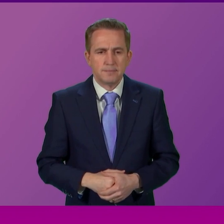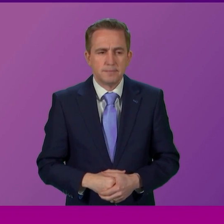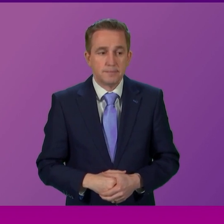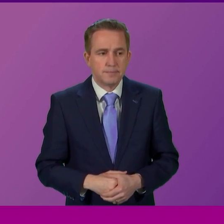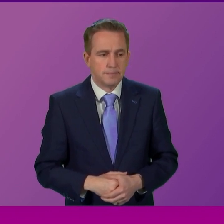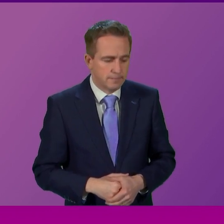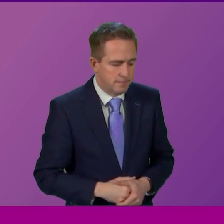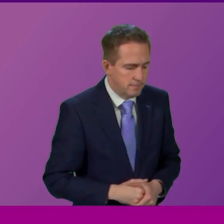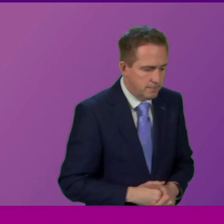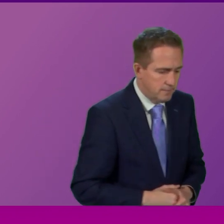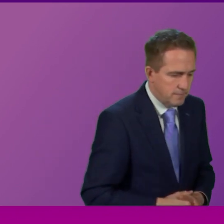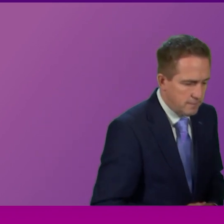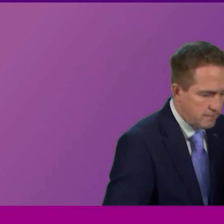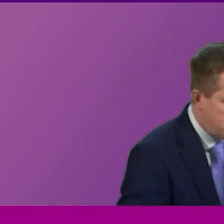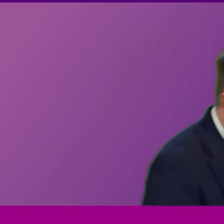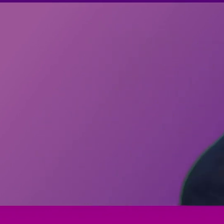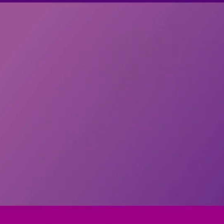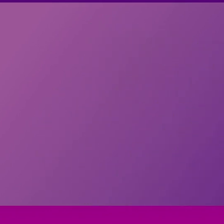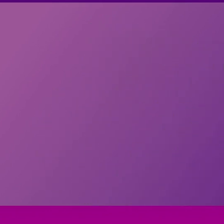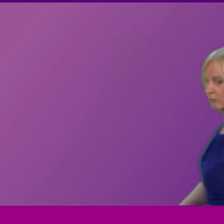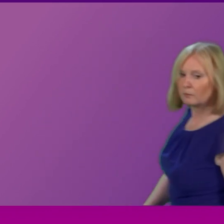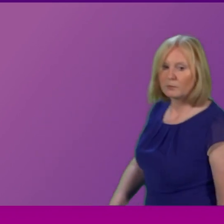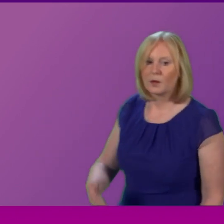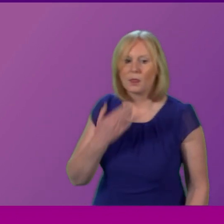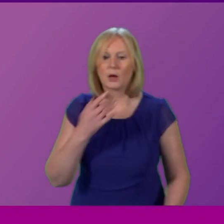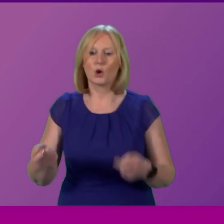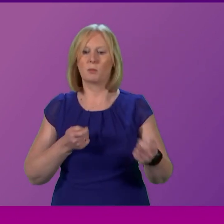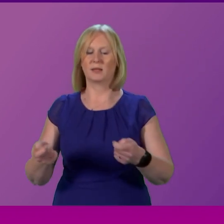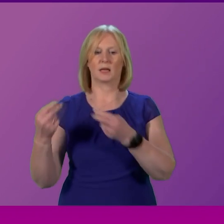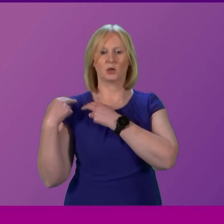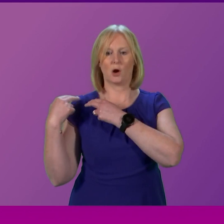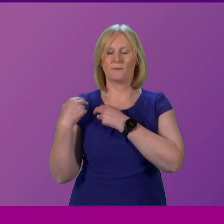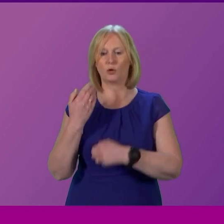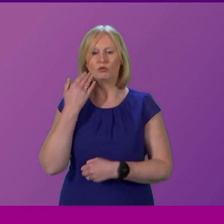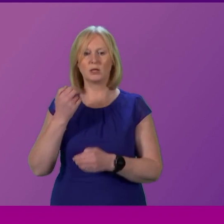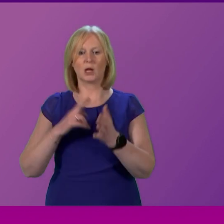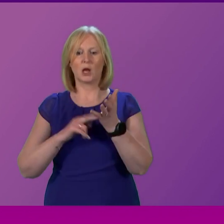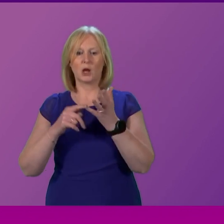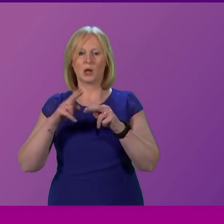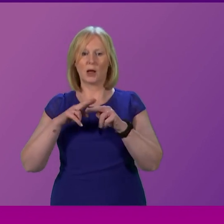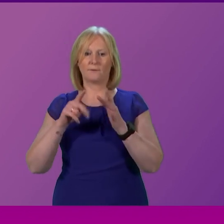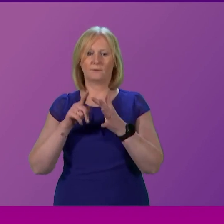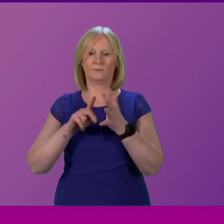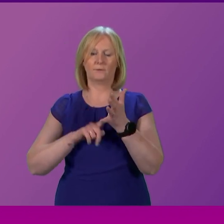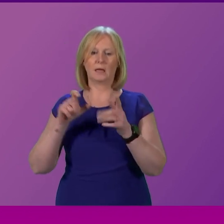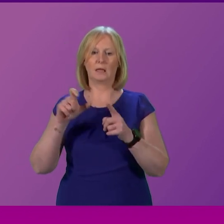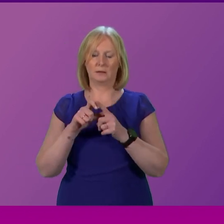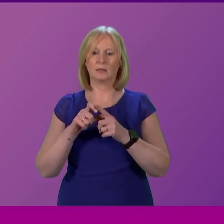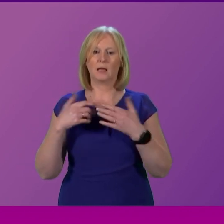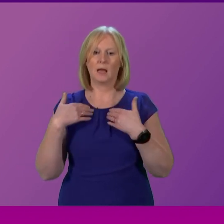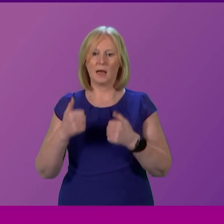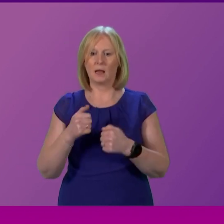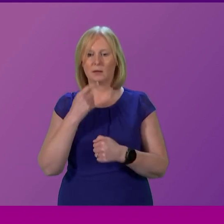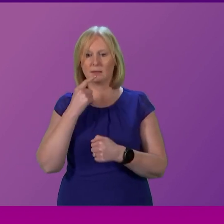Thank you President Officer Our recent report by the Nuffield Trust has warned that Britain's departure from the EU has worsened recruitment